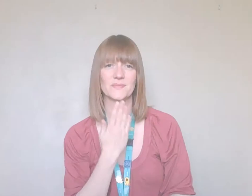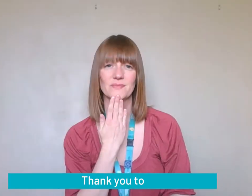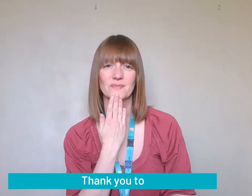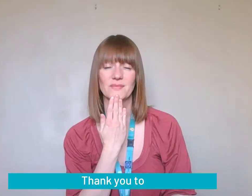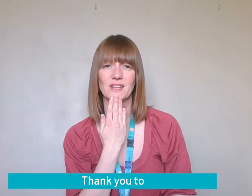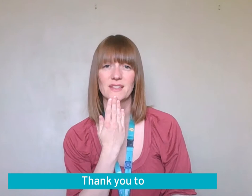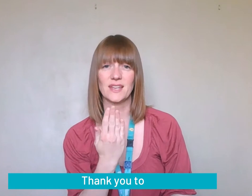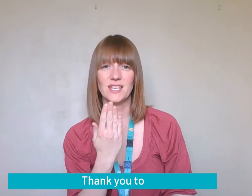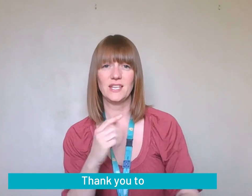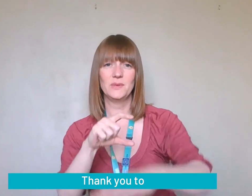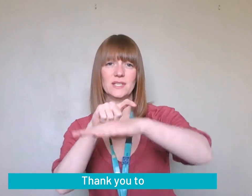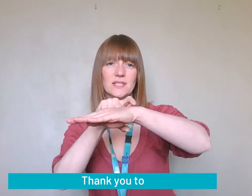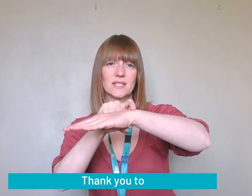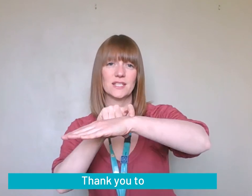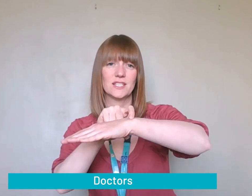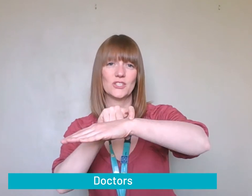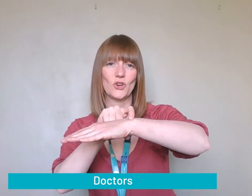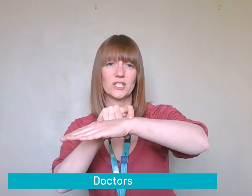Thank you to doctors.